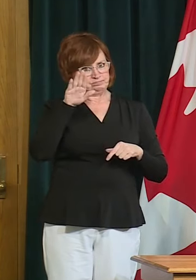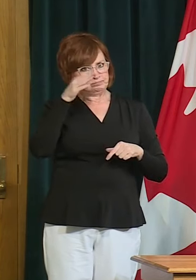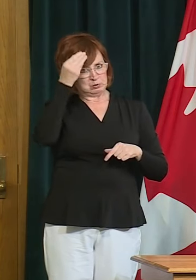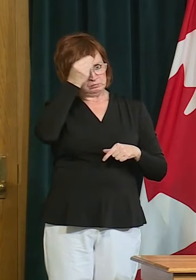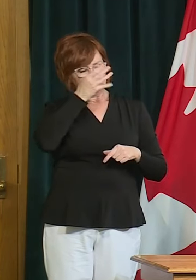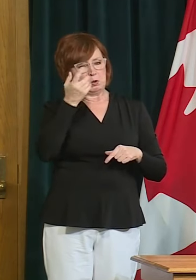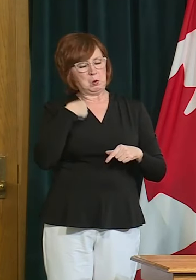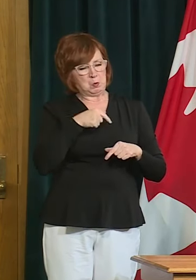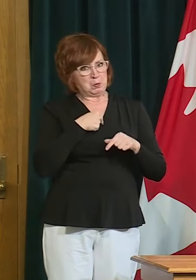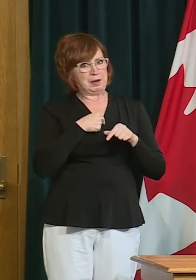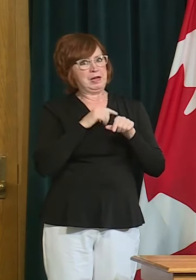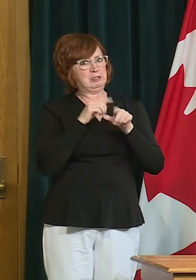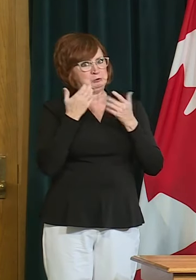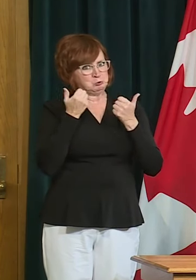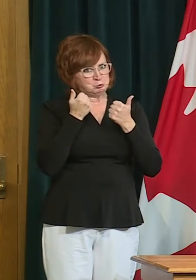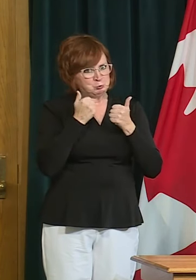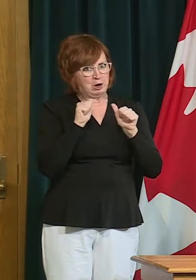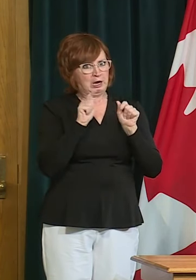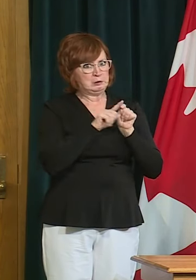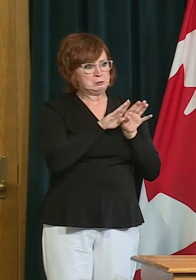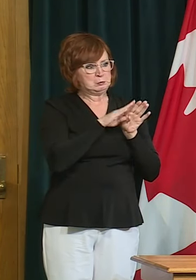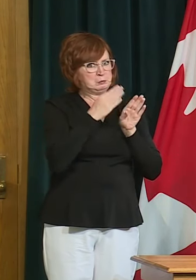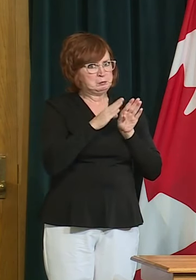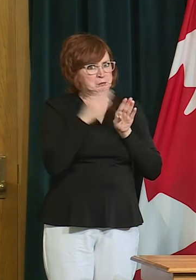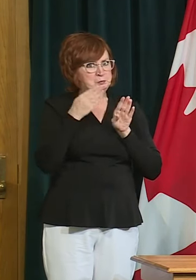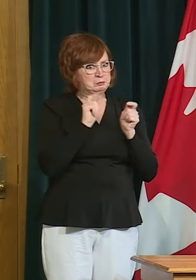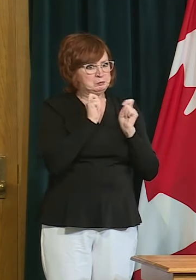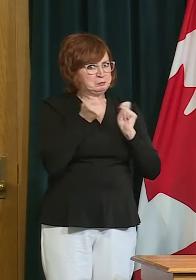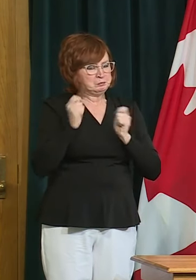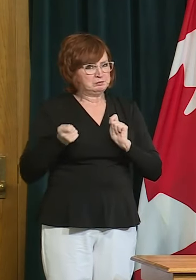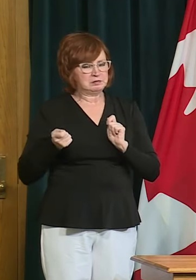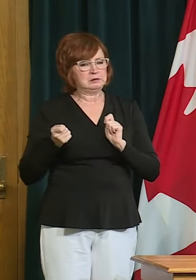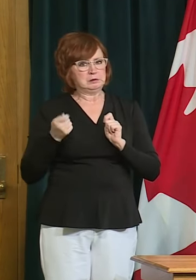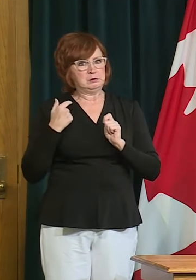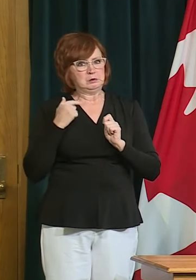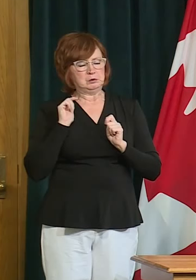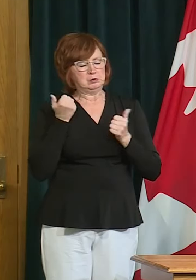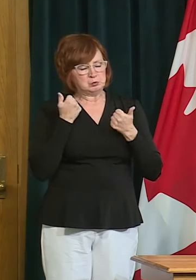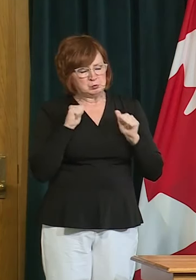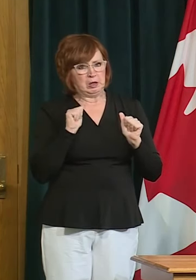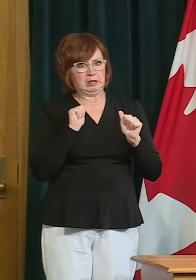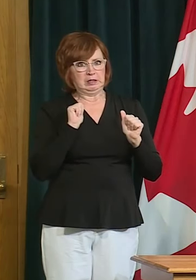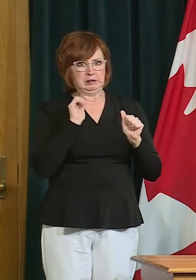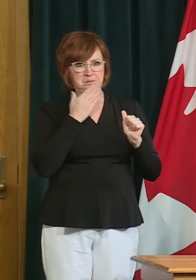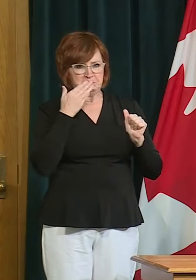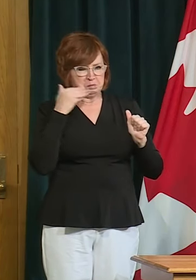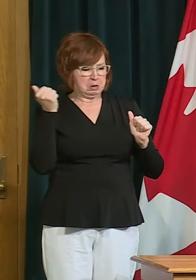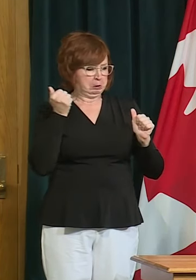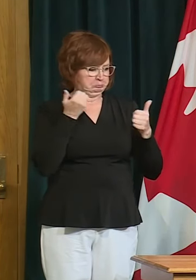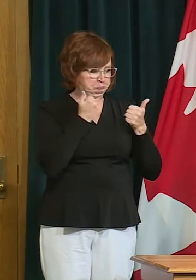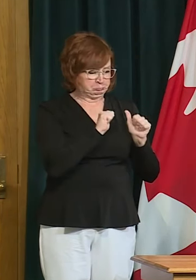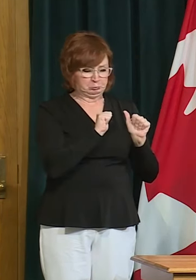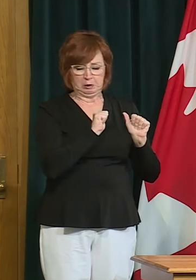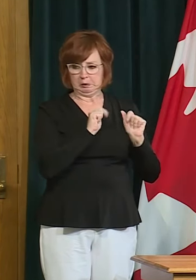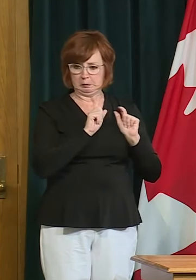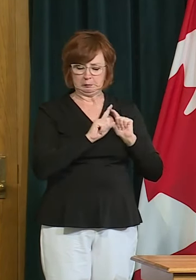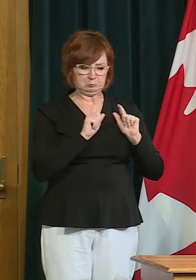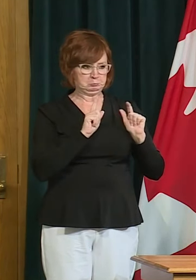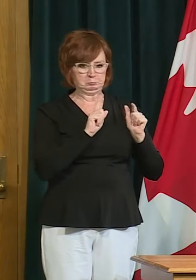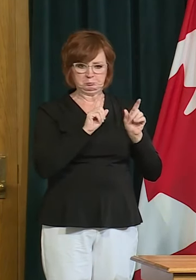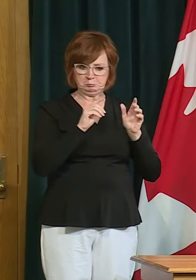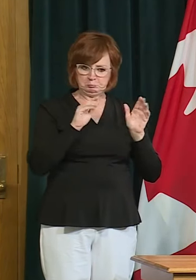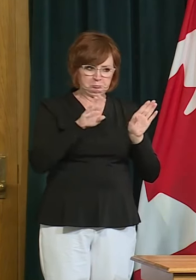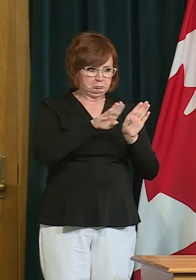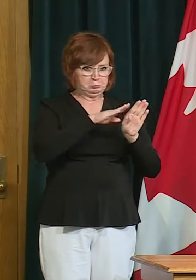doing so to reopen it as quickly as we can. But we need to do so safely because the COVID-19